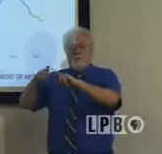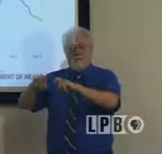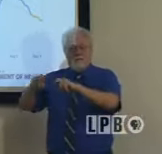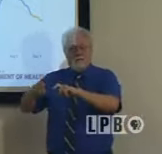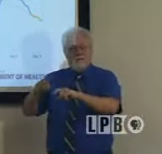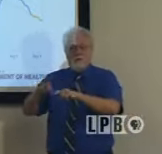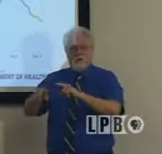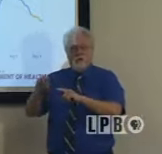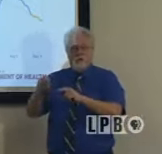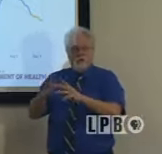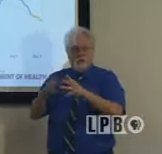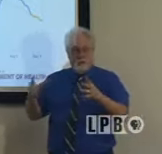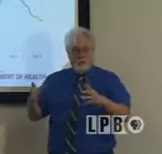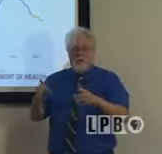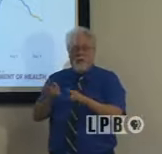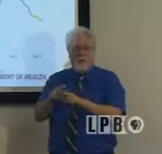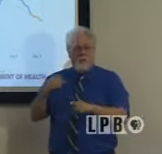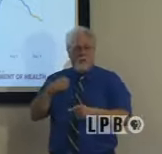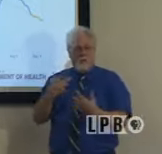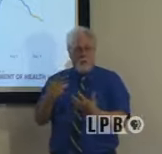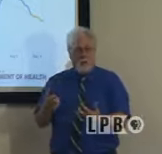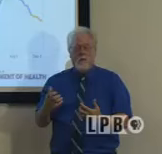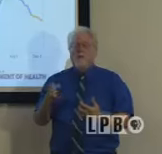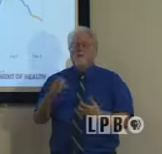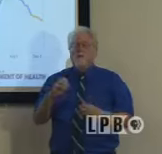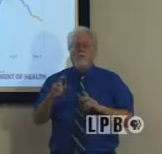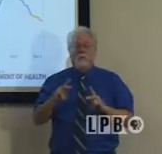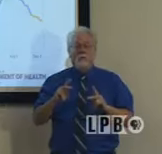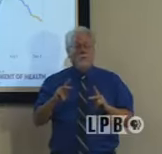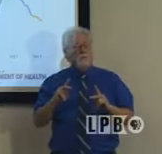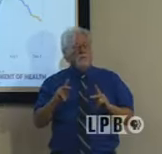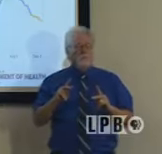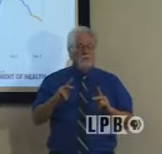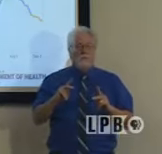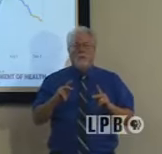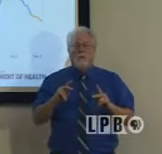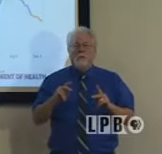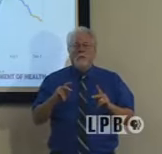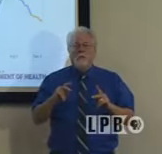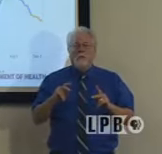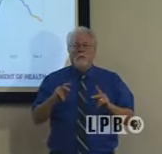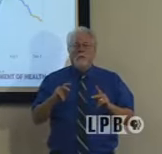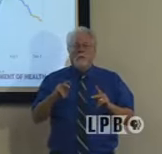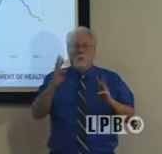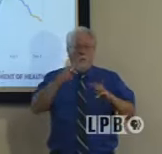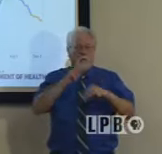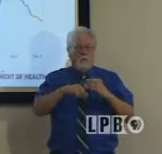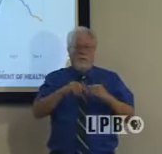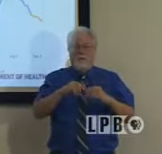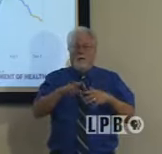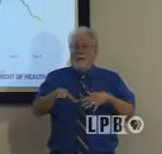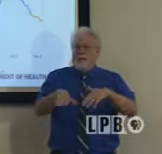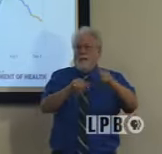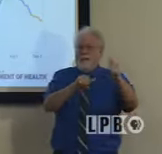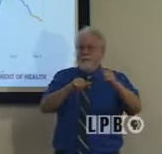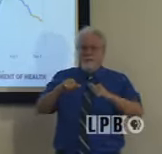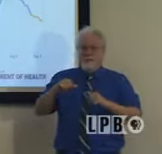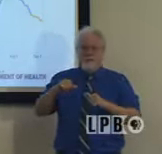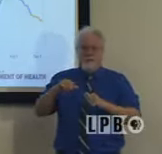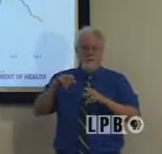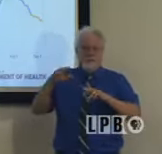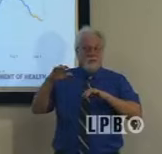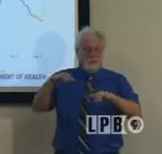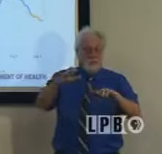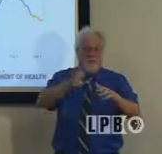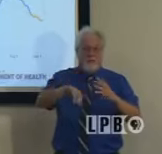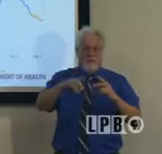do testing in communities at the level that we might want. And obviously, people were thinking about that they're getting out of the way of harm rather than getting